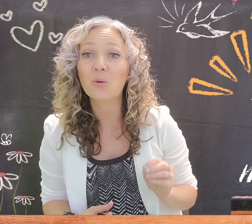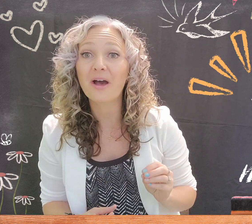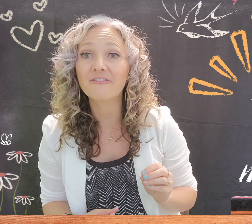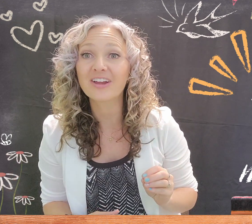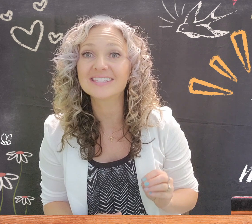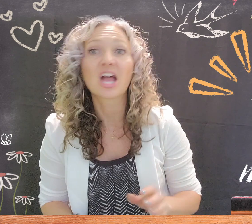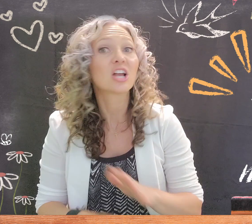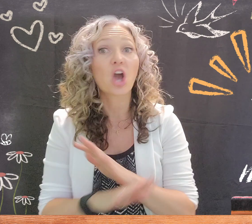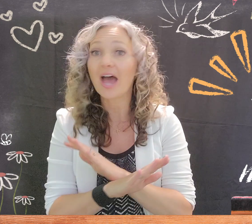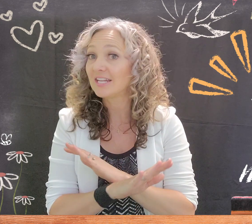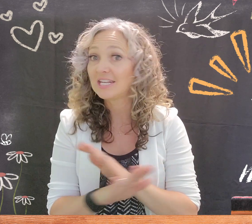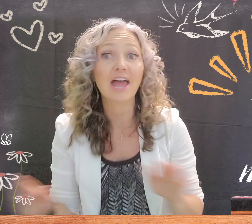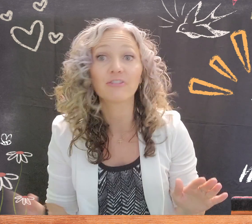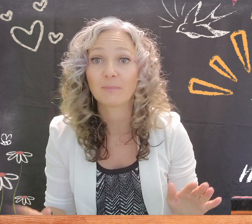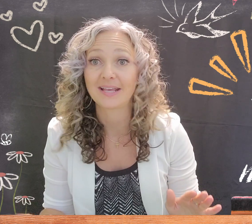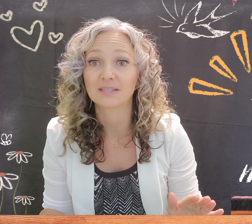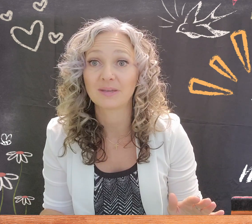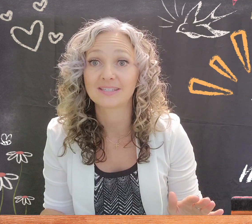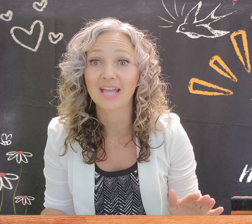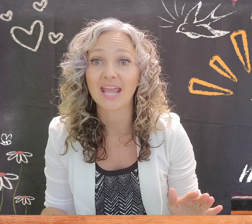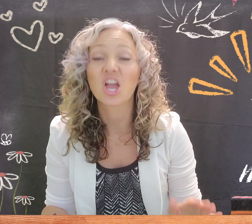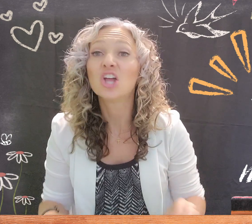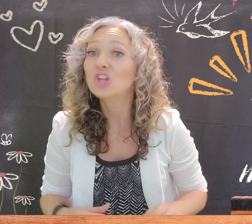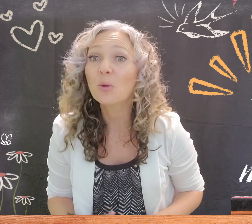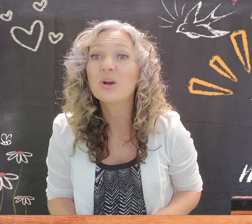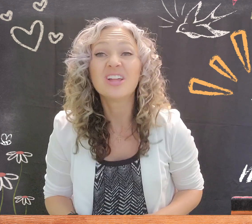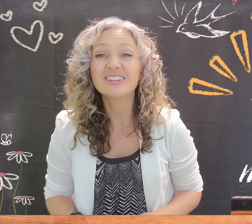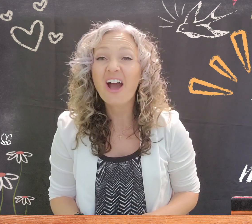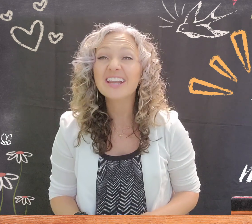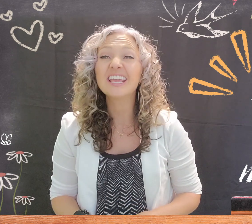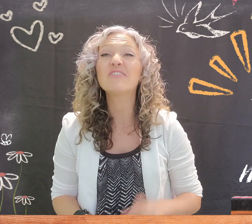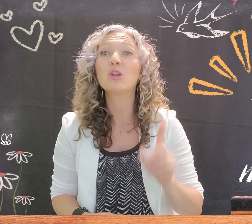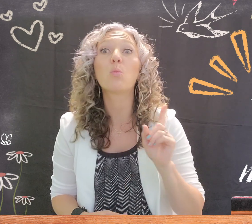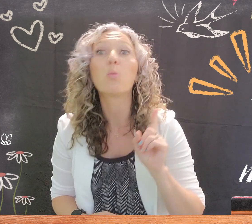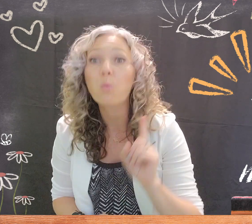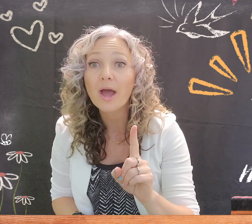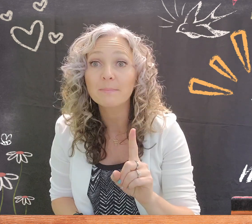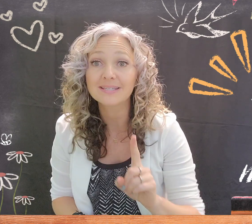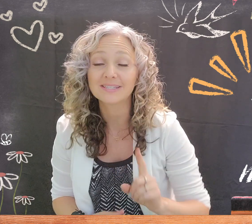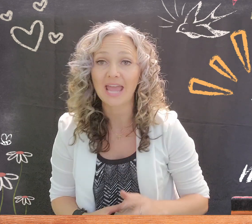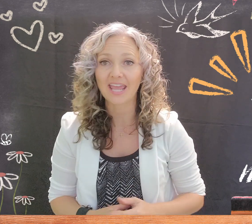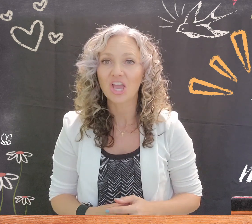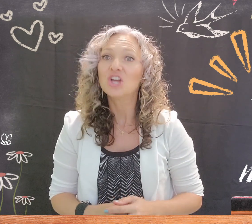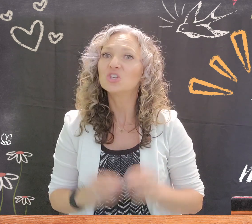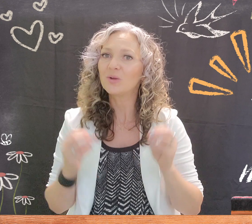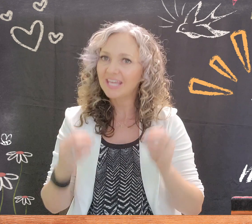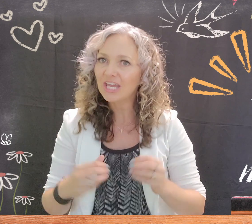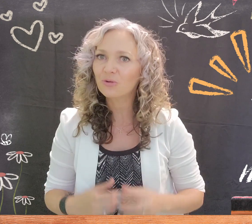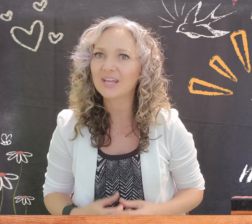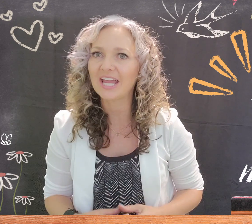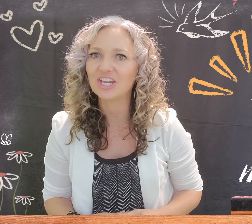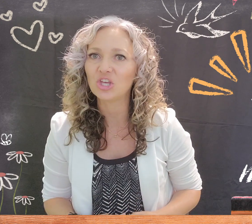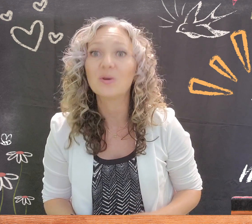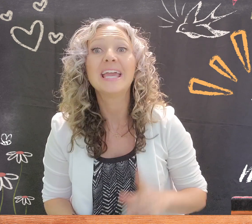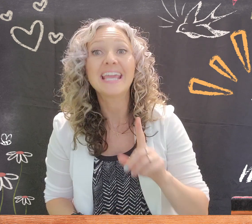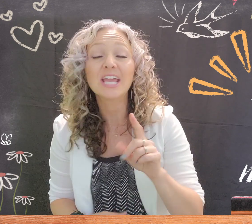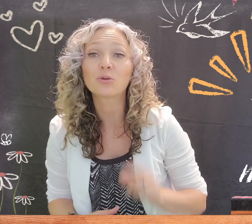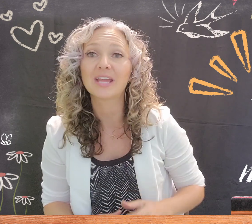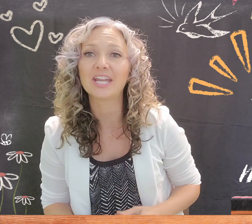what, friends? God never makes a mistake. Nope, not even one mistake. So when He created you, He created